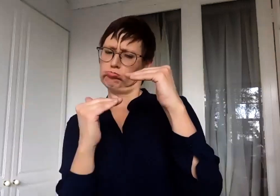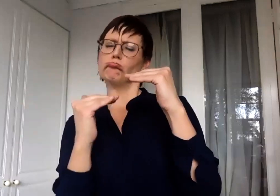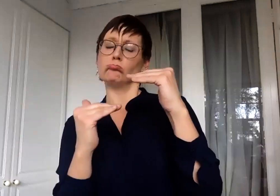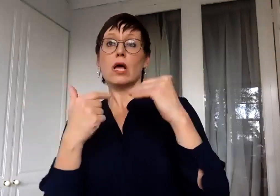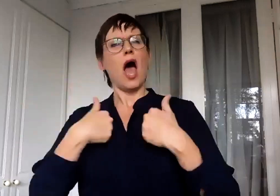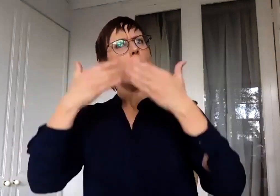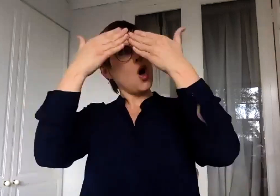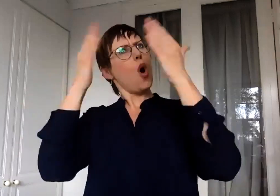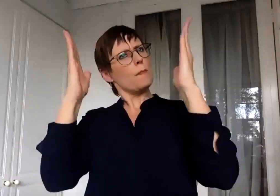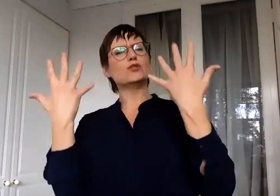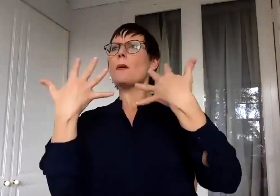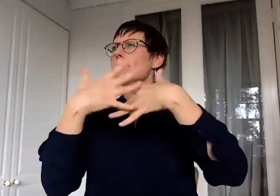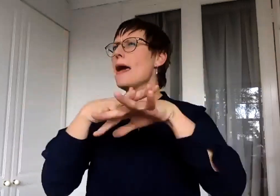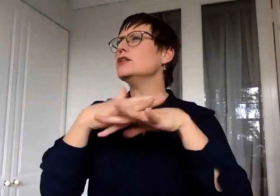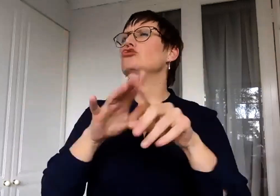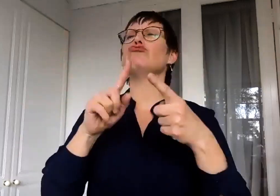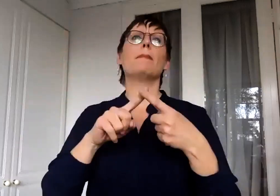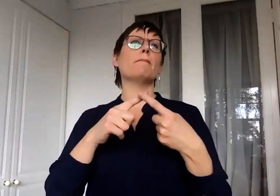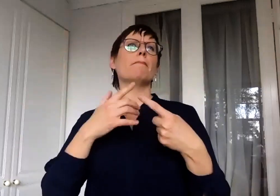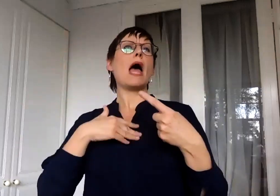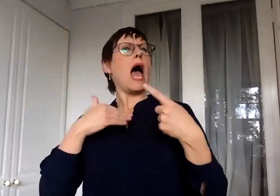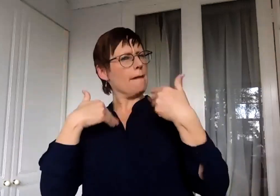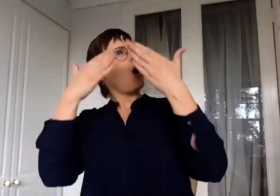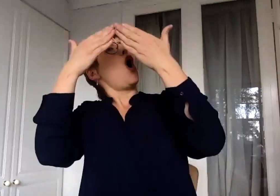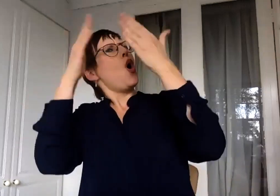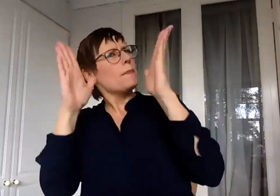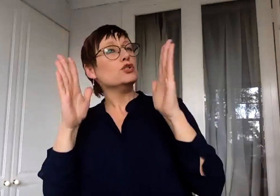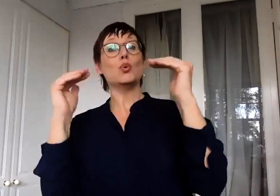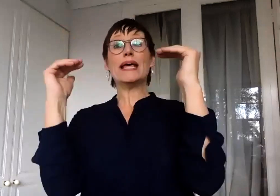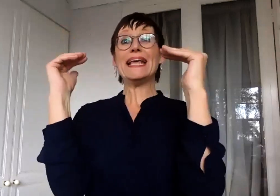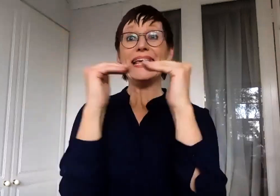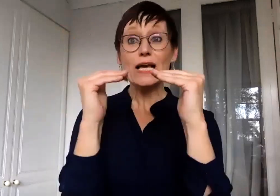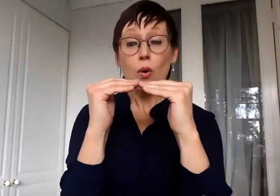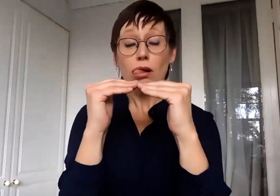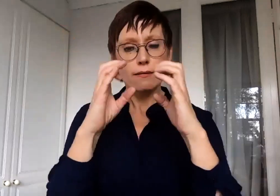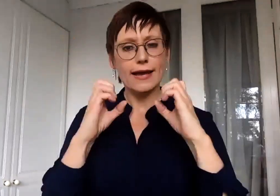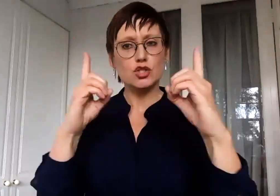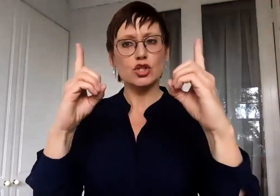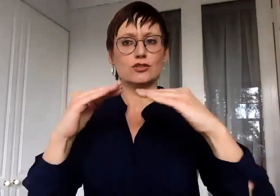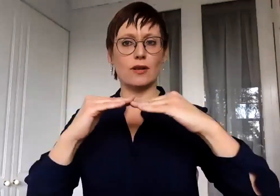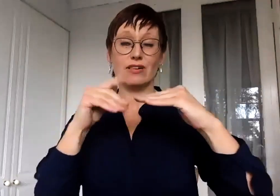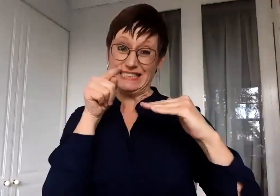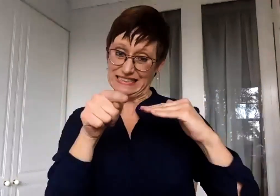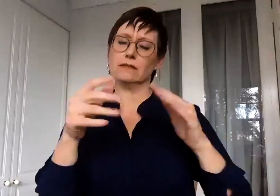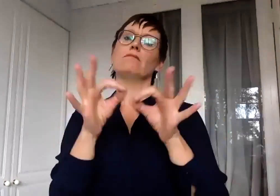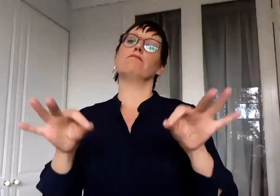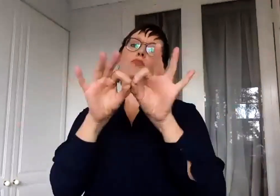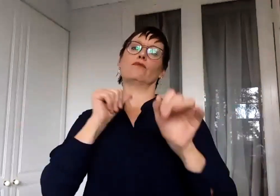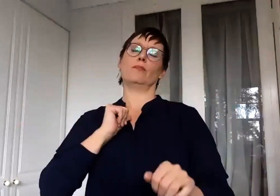mainstreaming. I'm very open to getting equal access to education, education standards. And at the same time, the linguistic